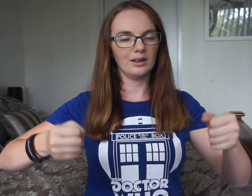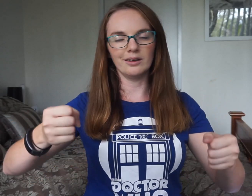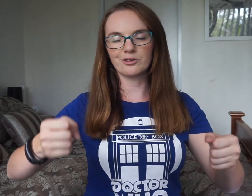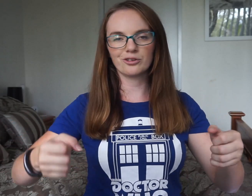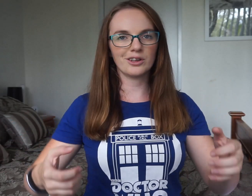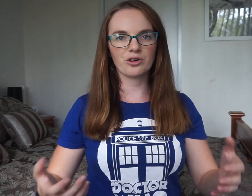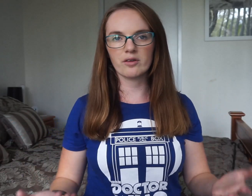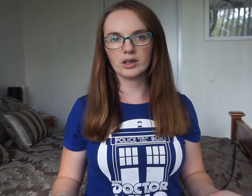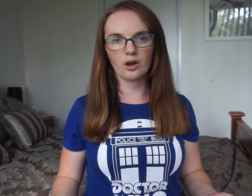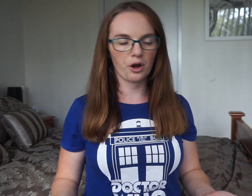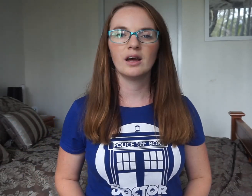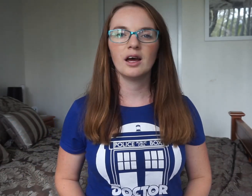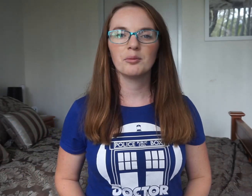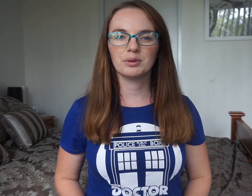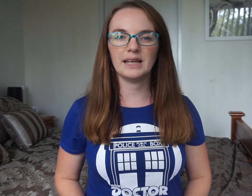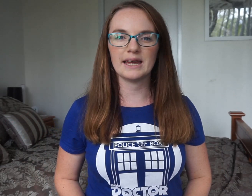Literally driving a car. Play.